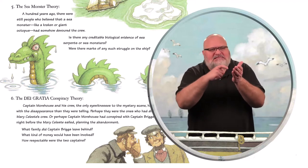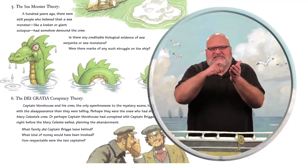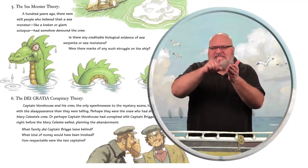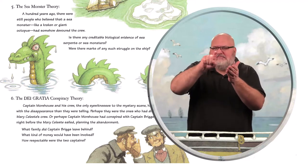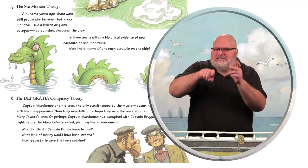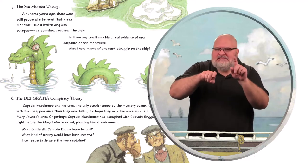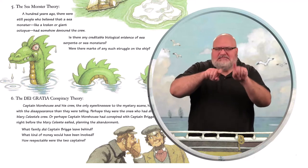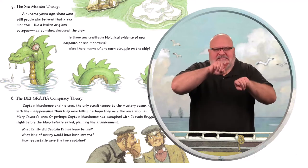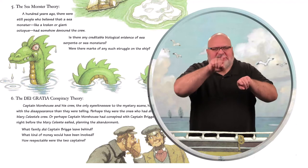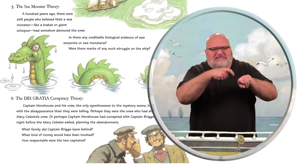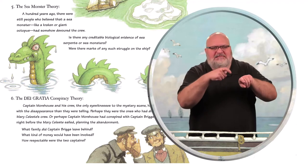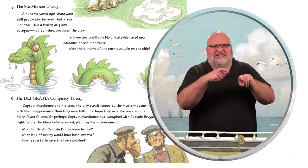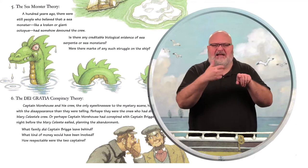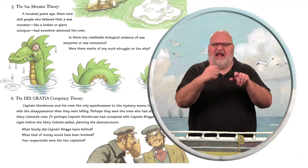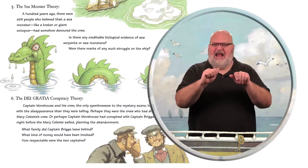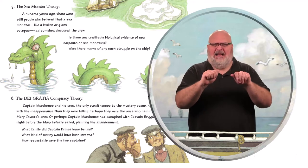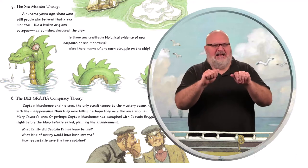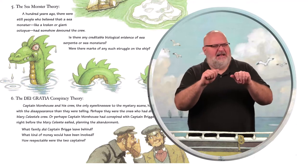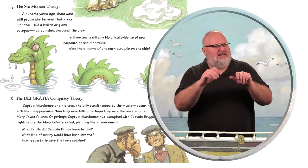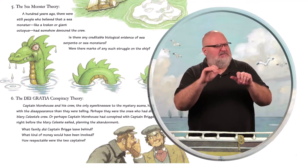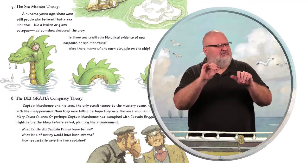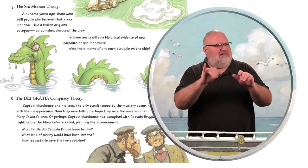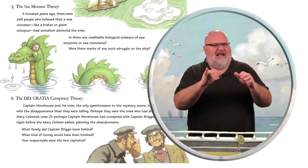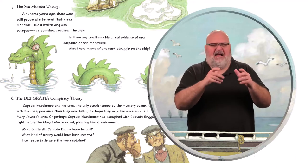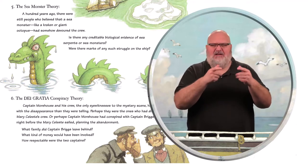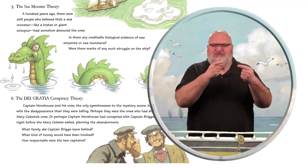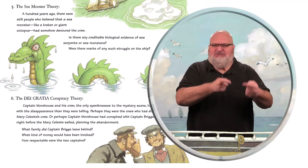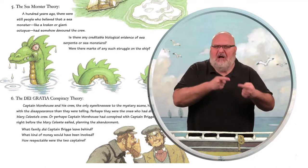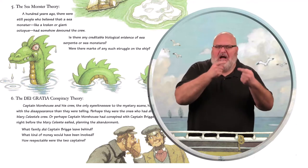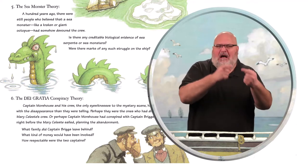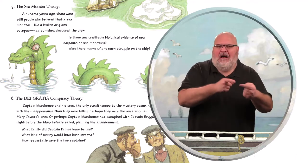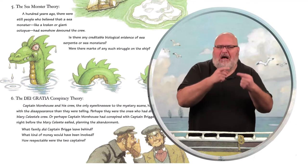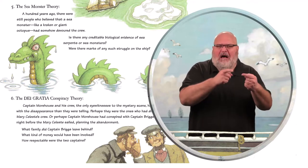Were there any marks of any such struggle on the ship?